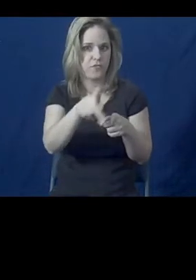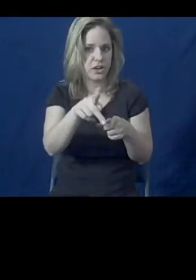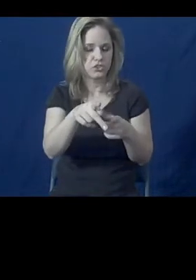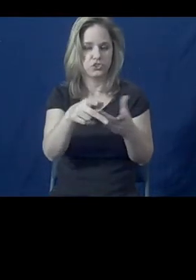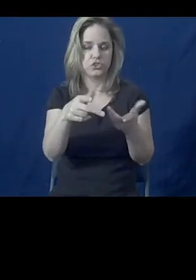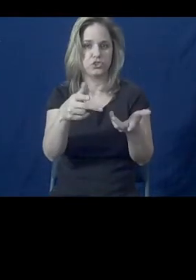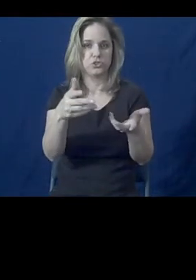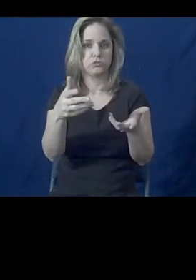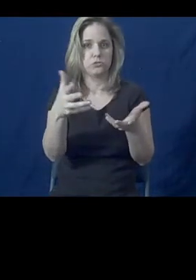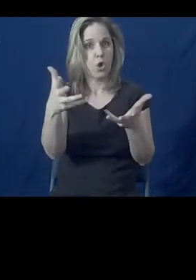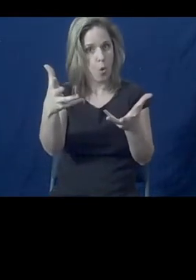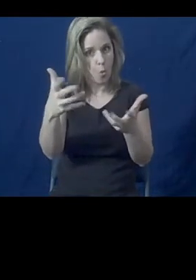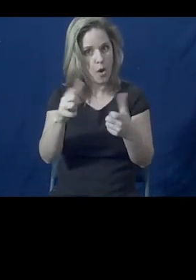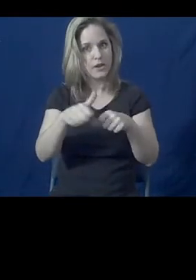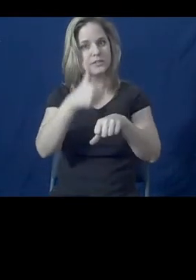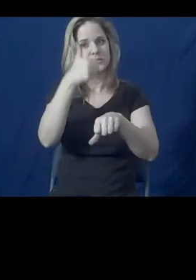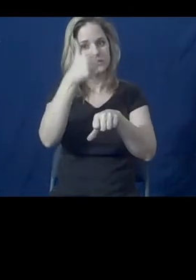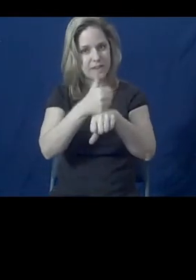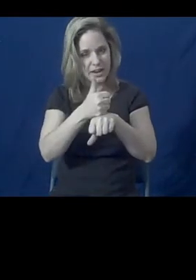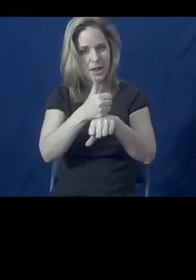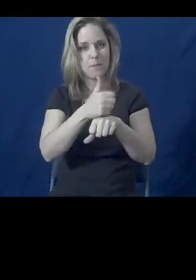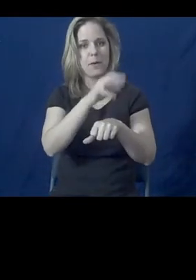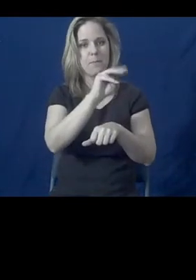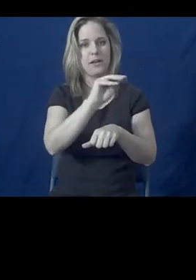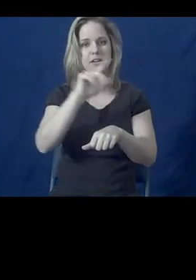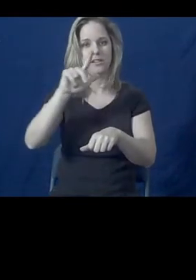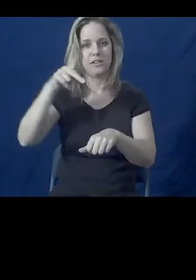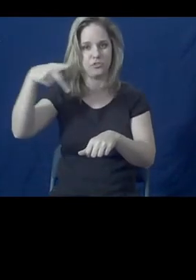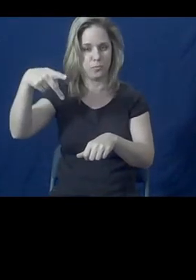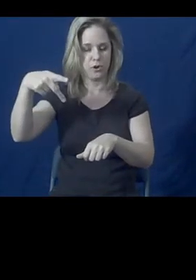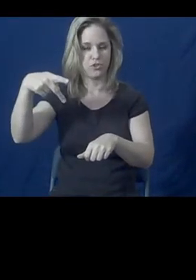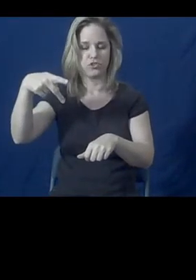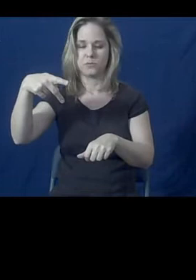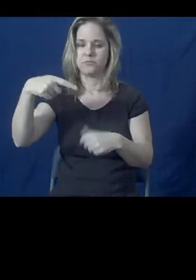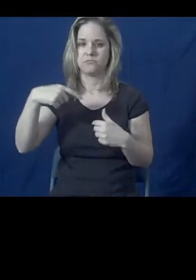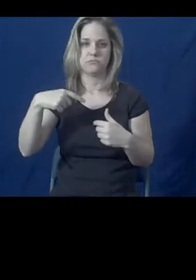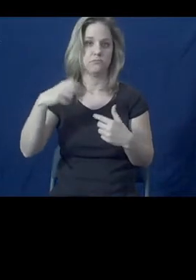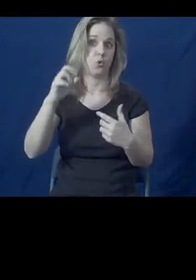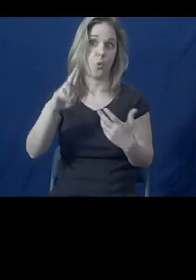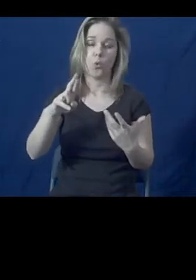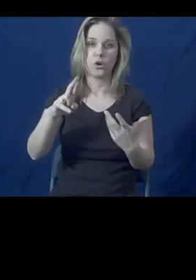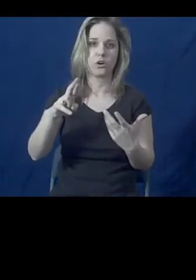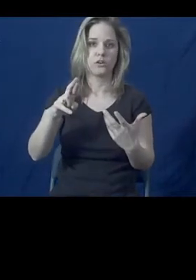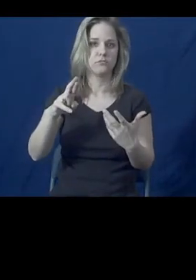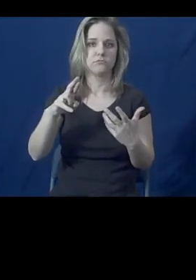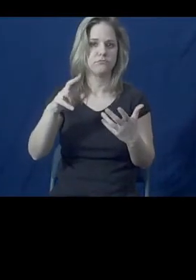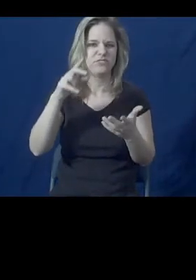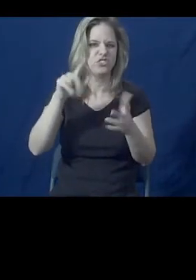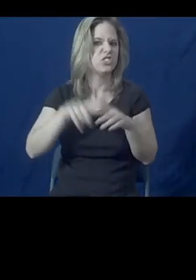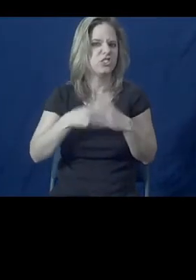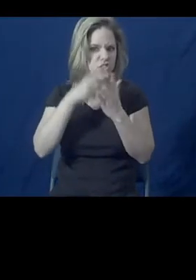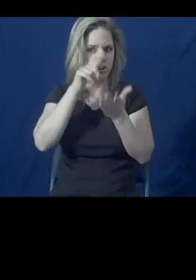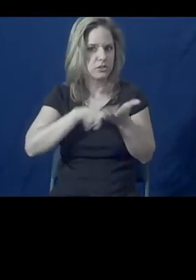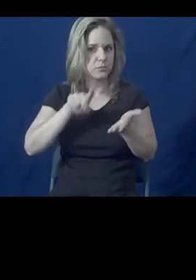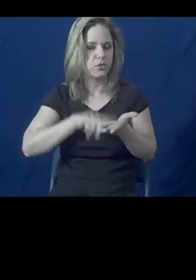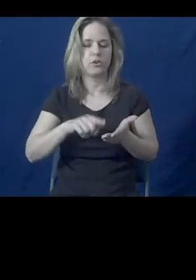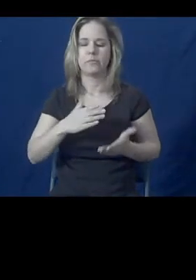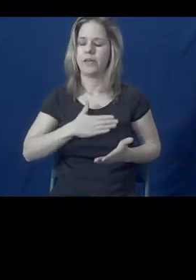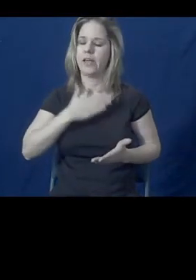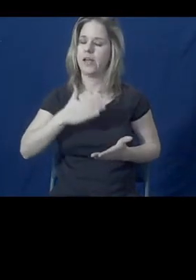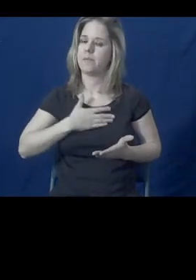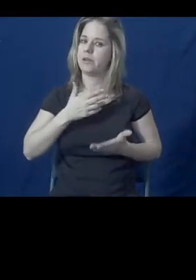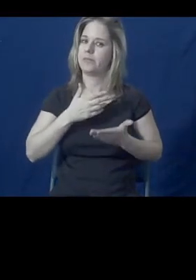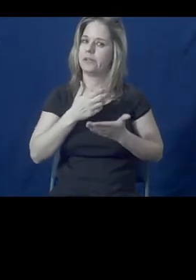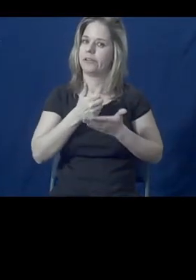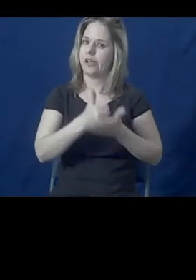would be interested in starting a medical-legal partnership or even exploring it. We're always happy to serve as a resource for that,